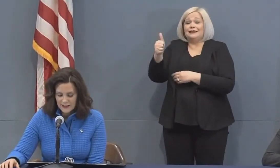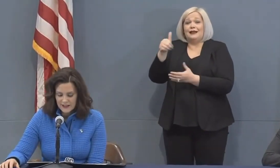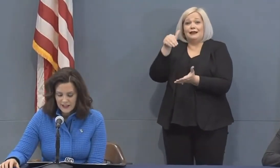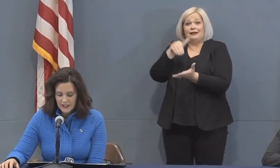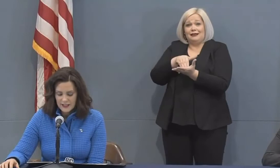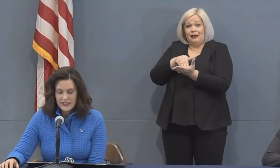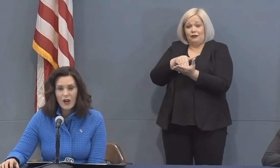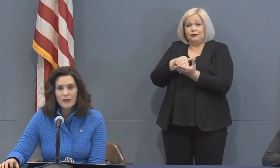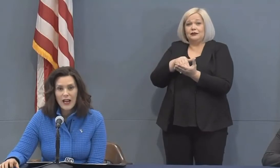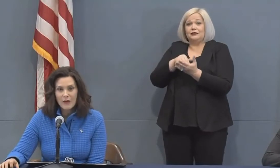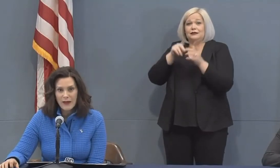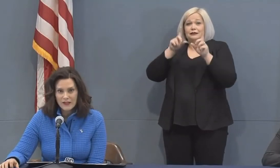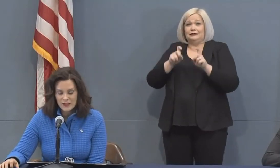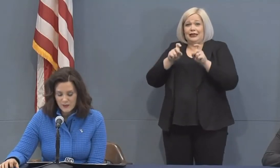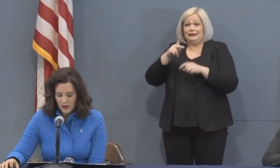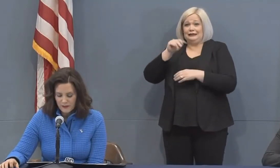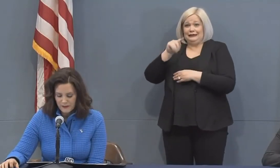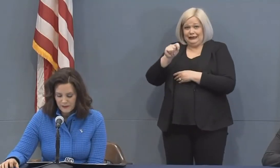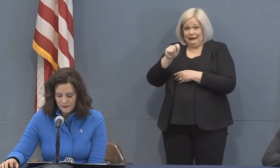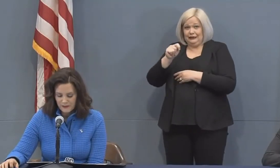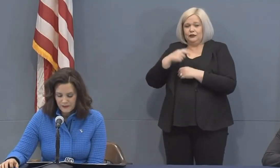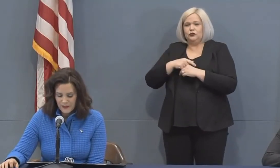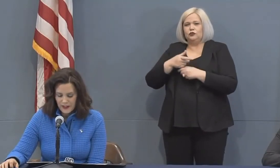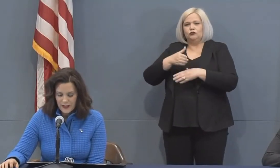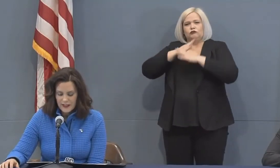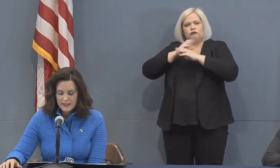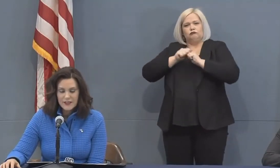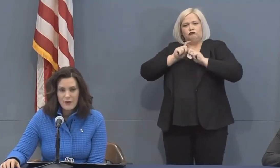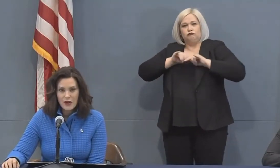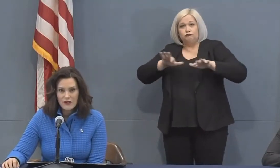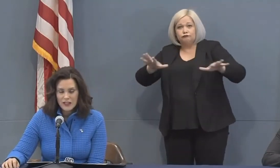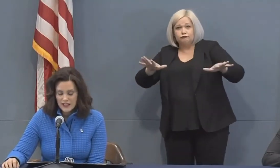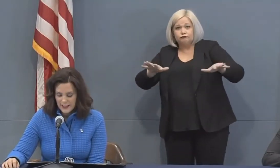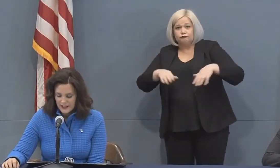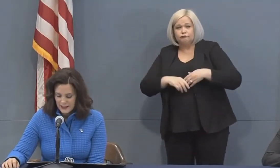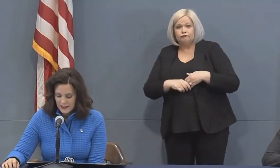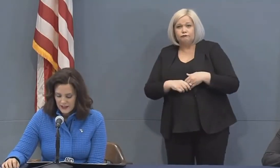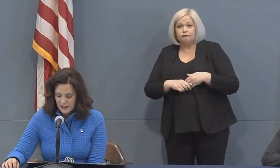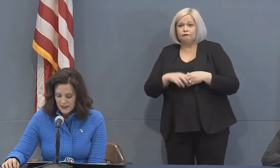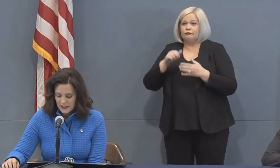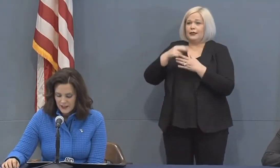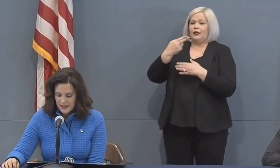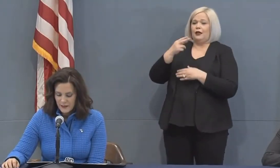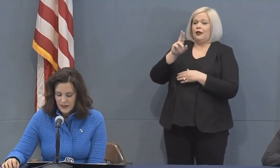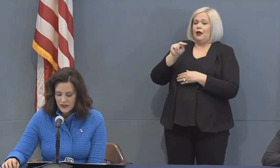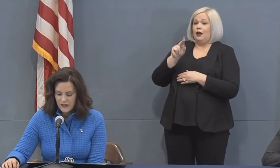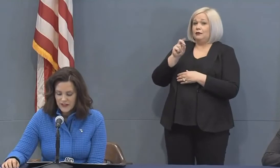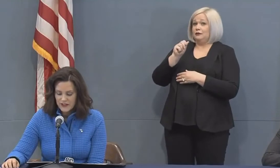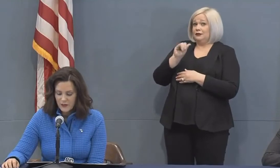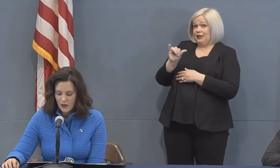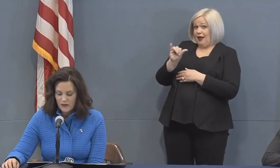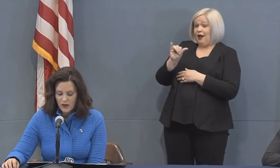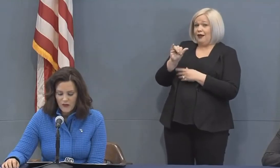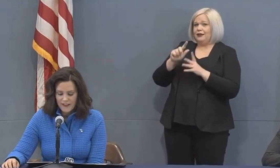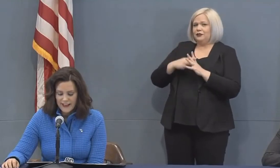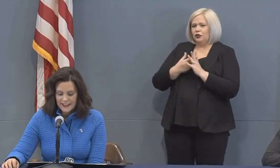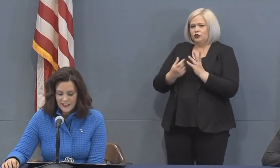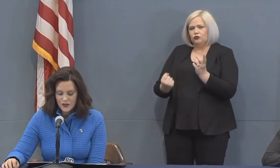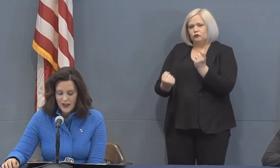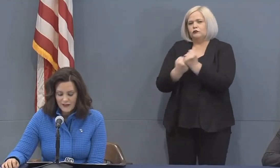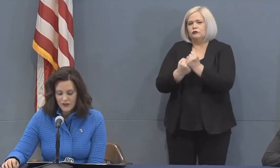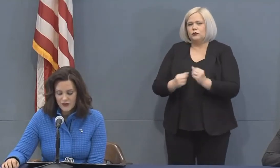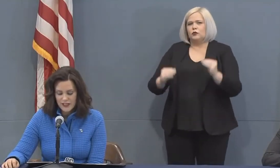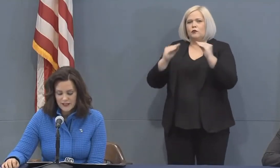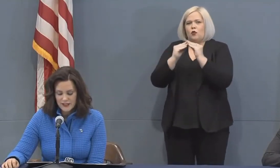test kits to help combat the spread. This is a part of Hyundai's expansion of its support for COVID